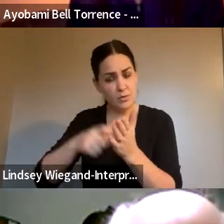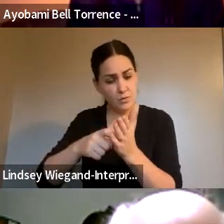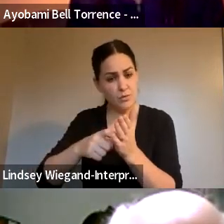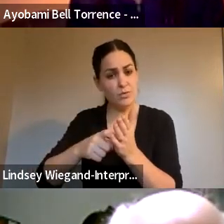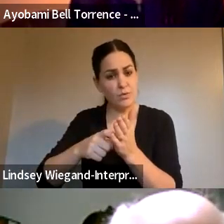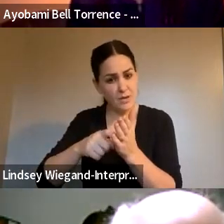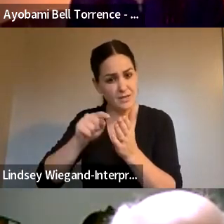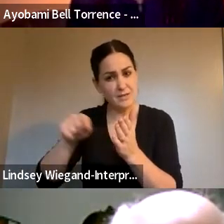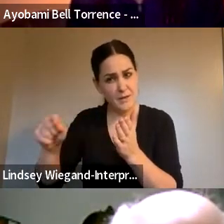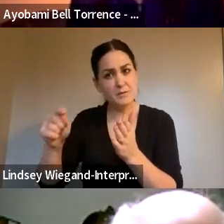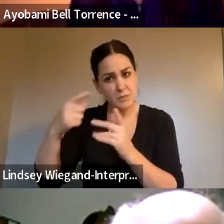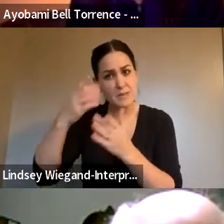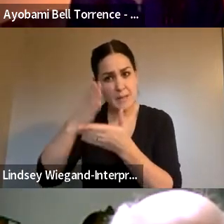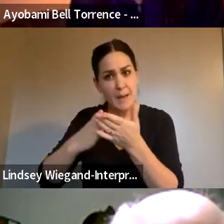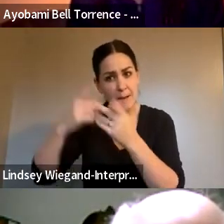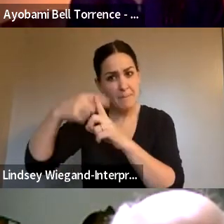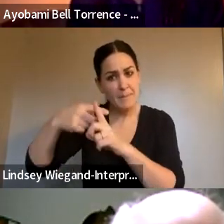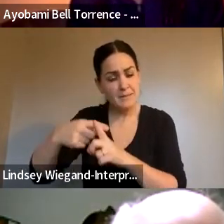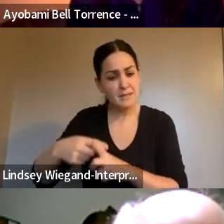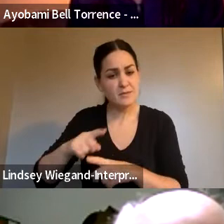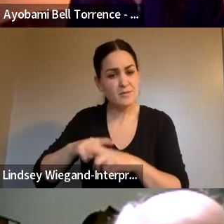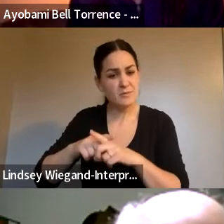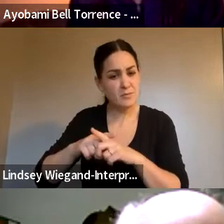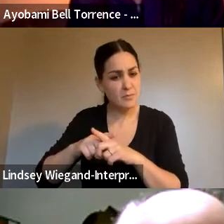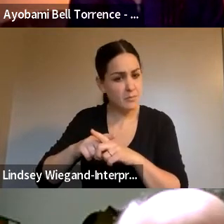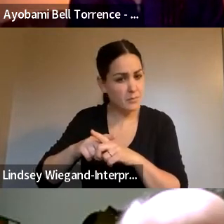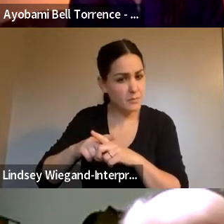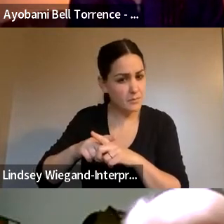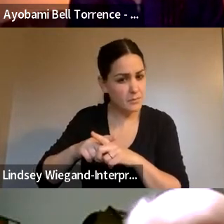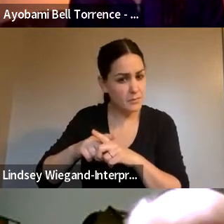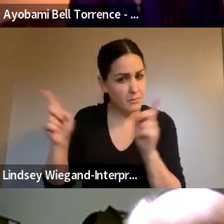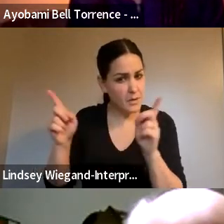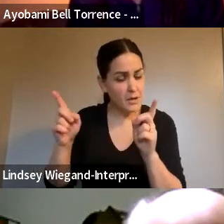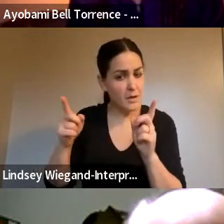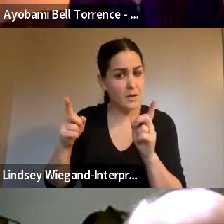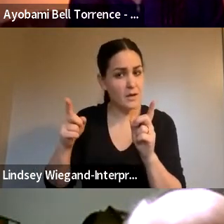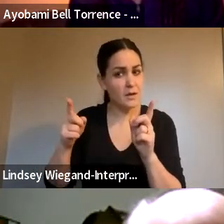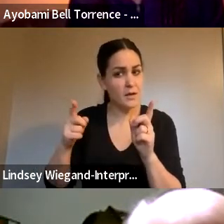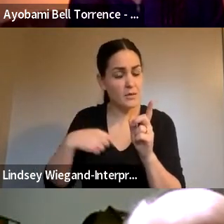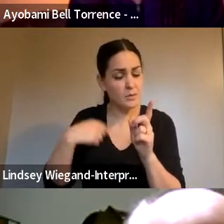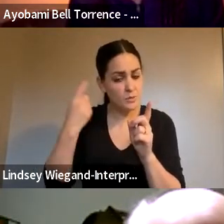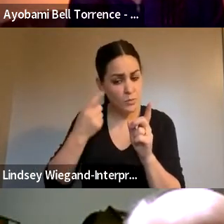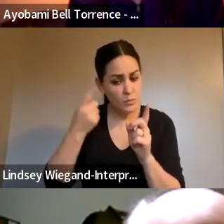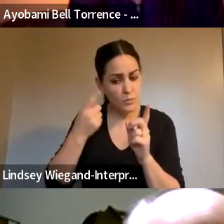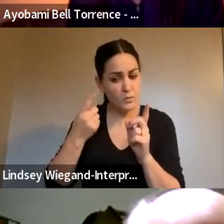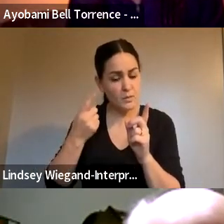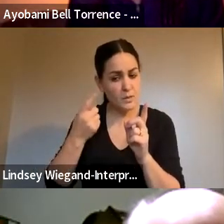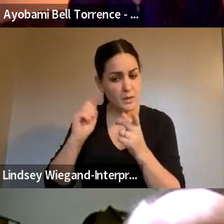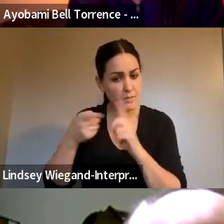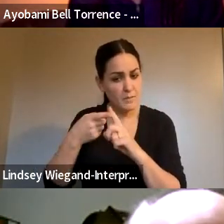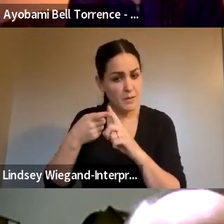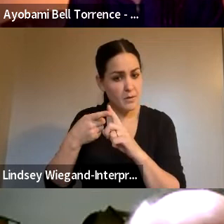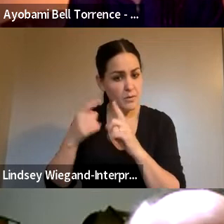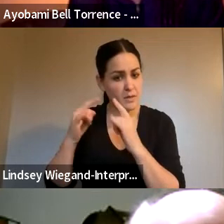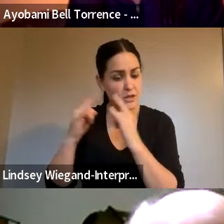I'm concerned about the approach of cold weather and our shelter program and, you know, how the shelters are. And just